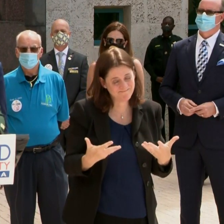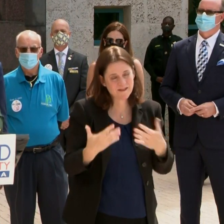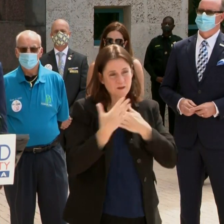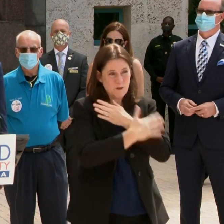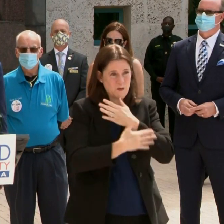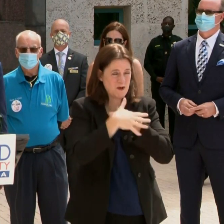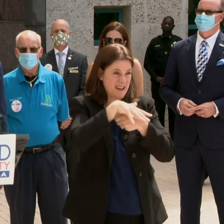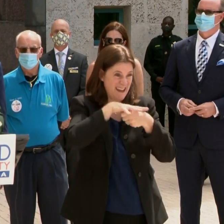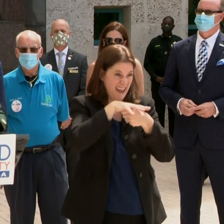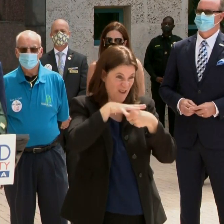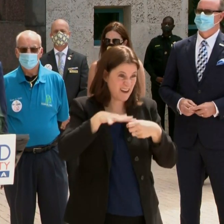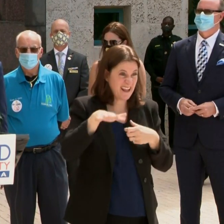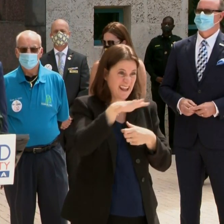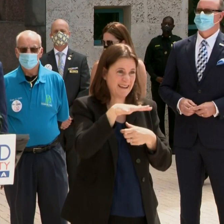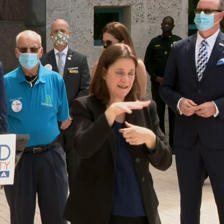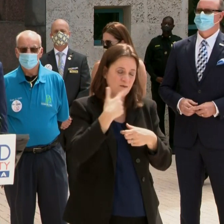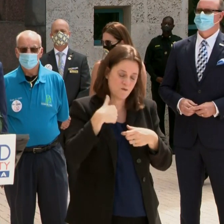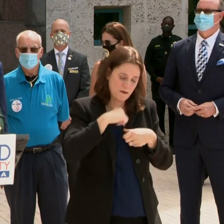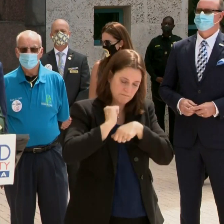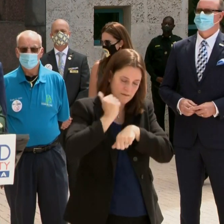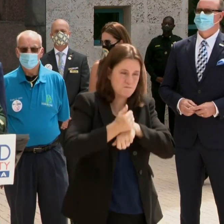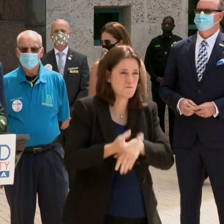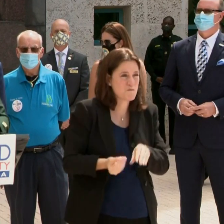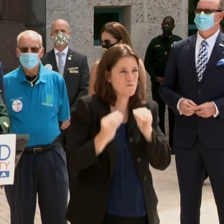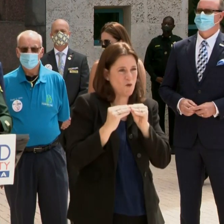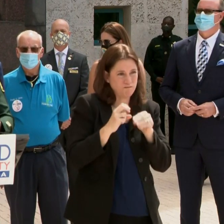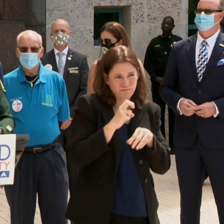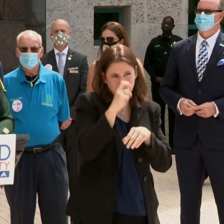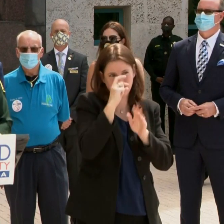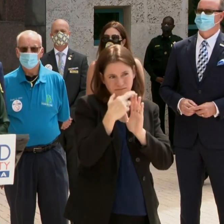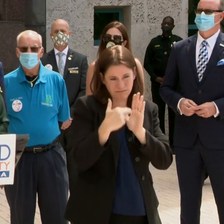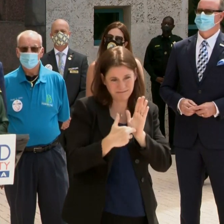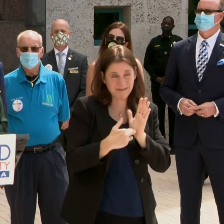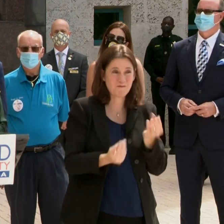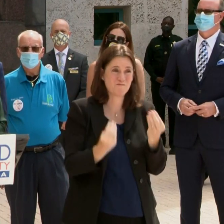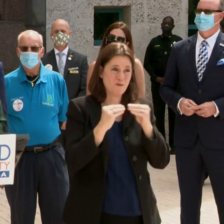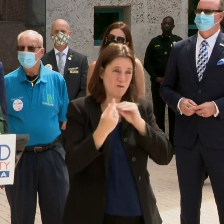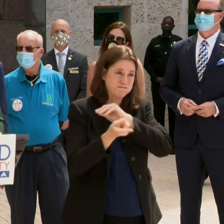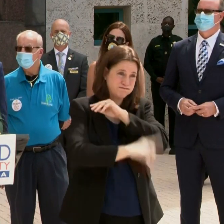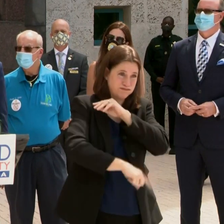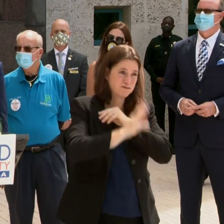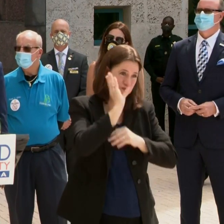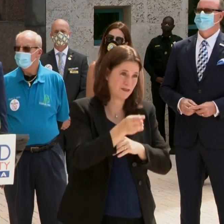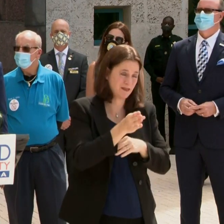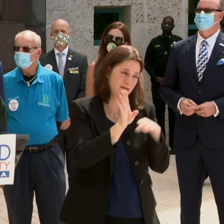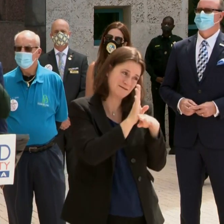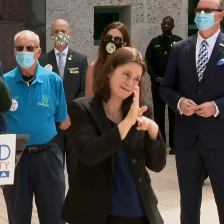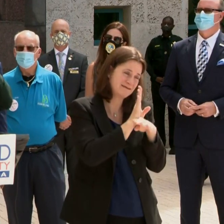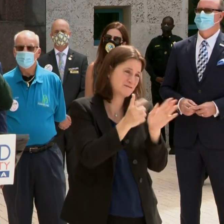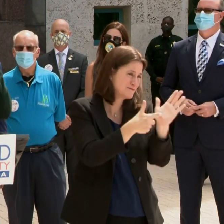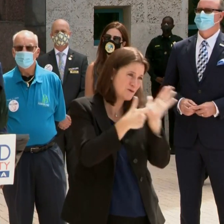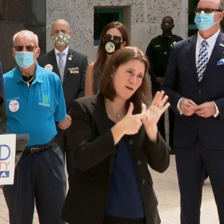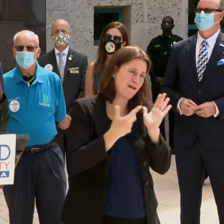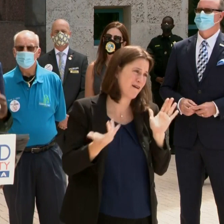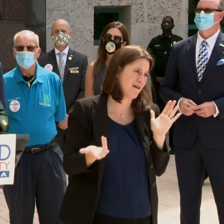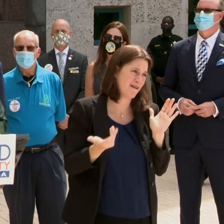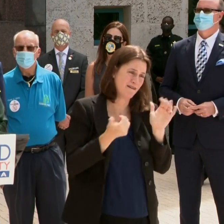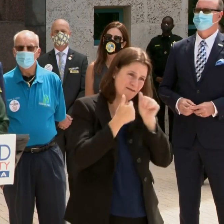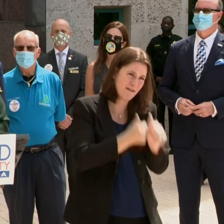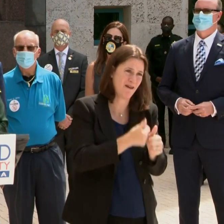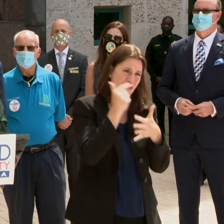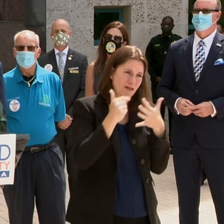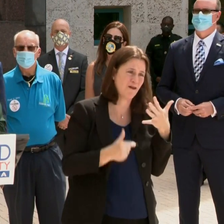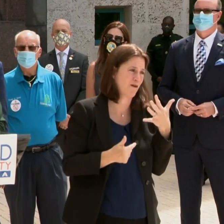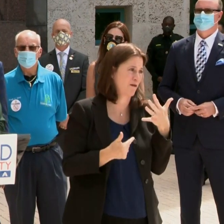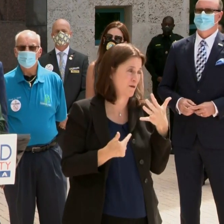operate and put forth, you know, further restrictions and being more punitive in the sense that businesses must comply. We can't afford to continue